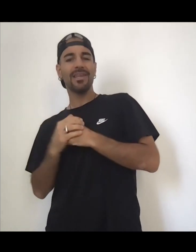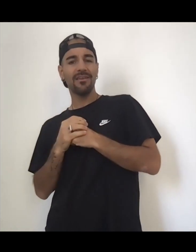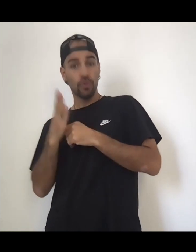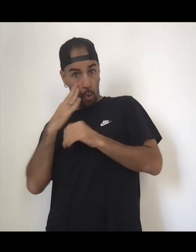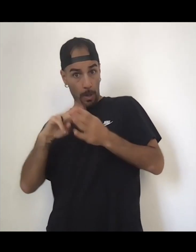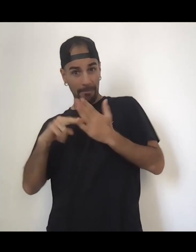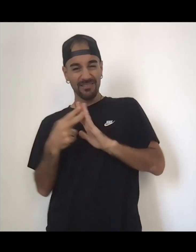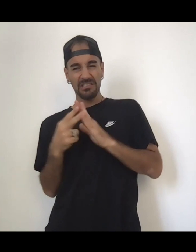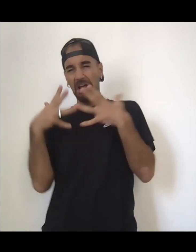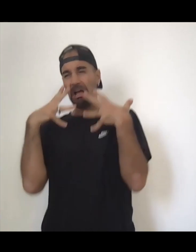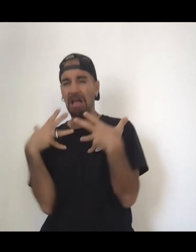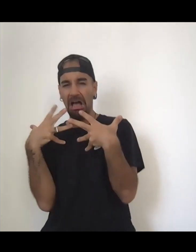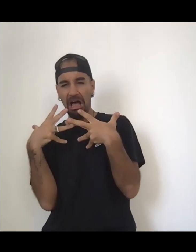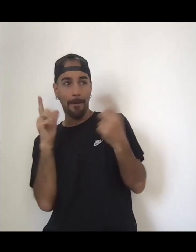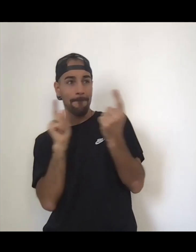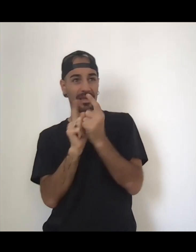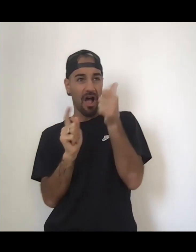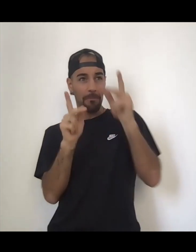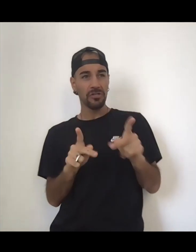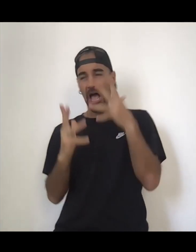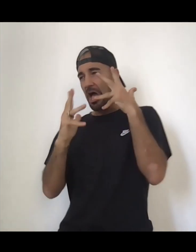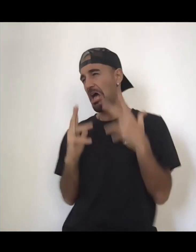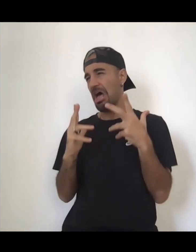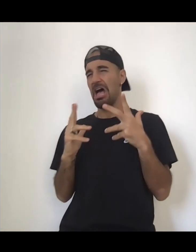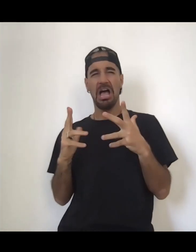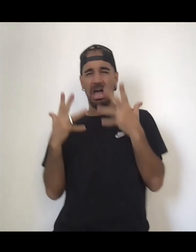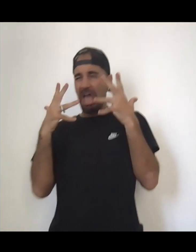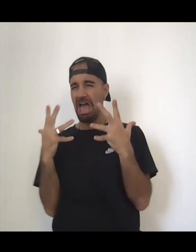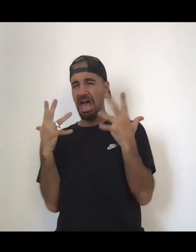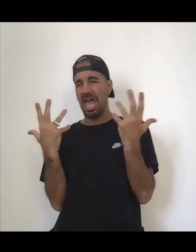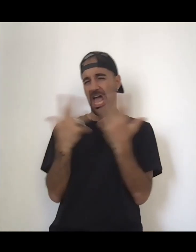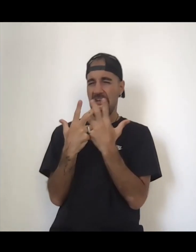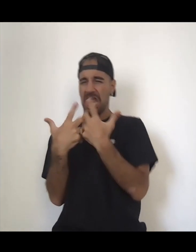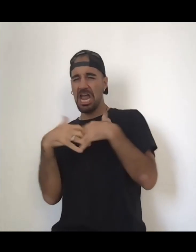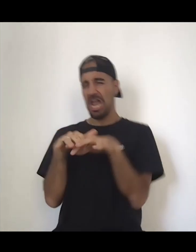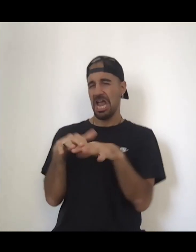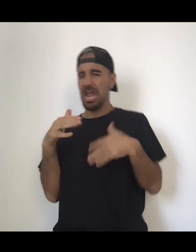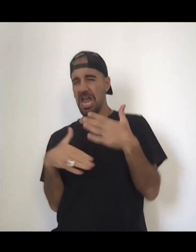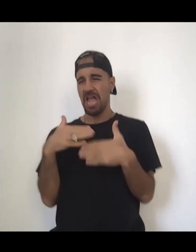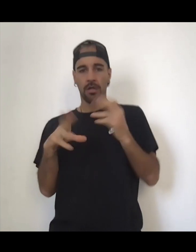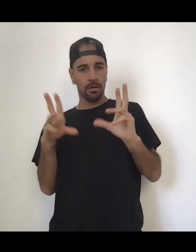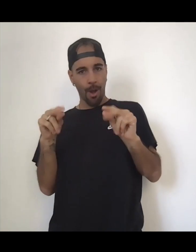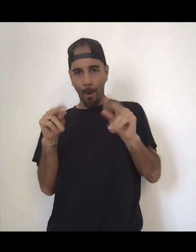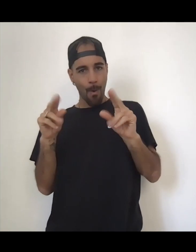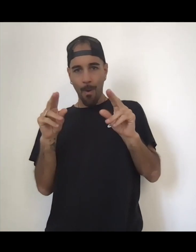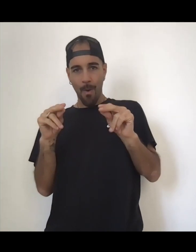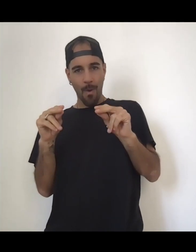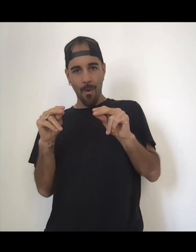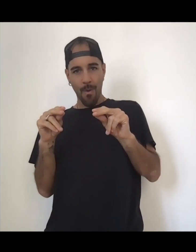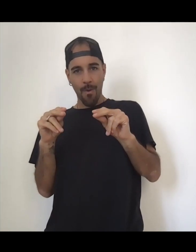there's... Yeah, you'll meet other people that are great in your loop or in your fucking ring or whatever you want to call it